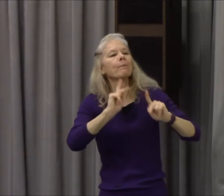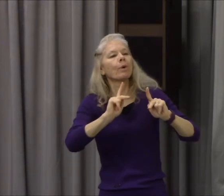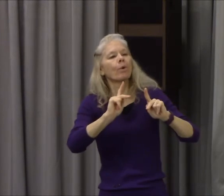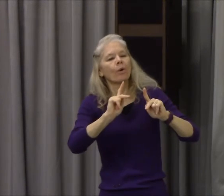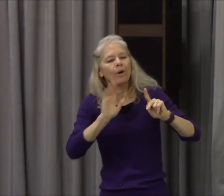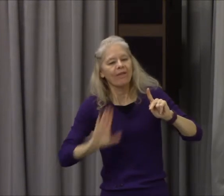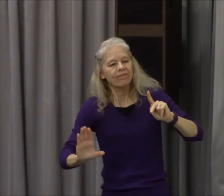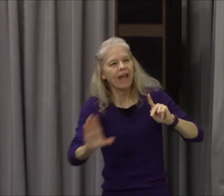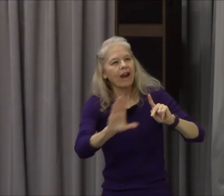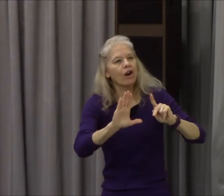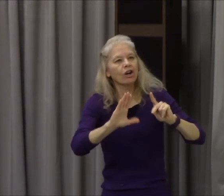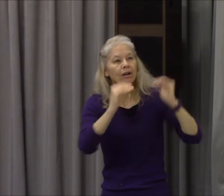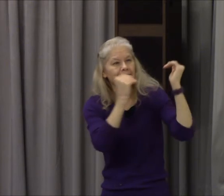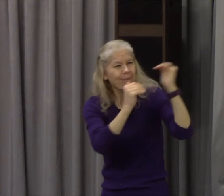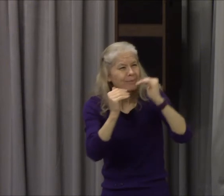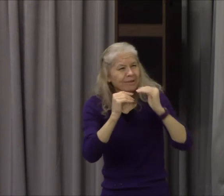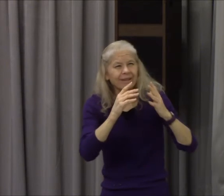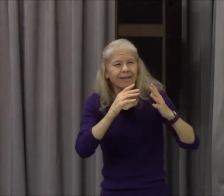him and find him here it is who he be not